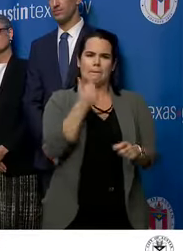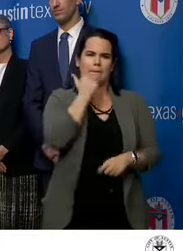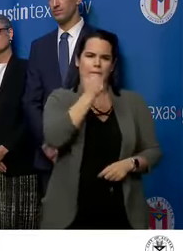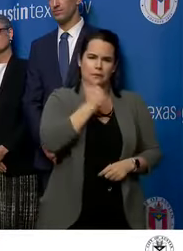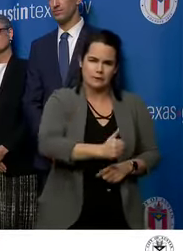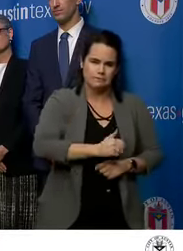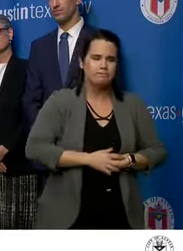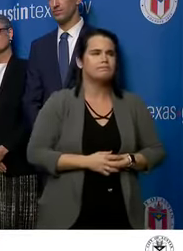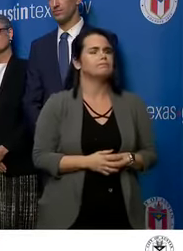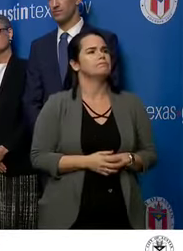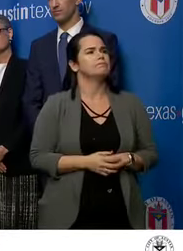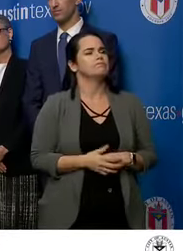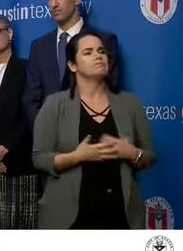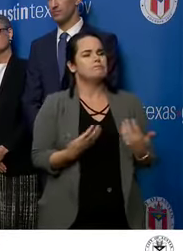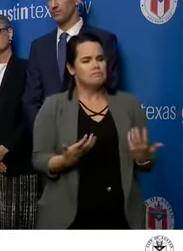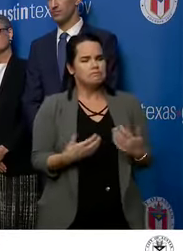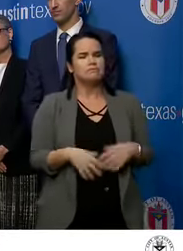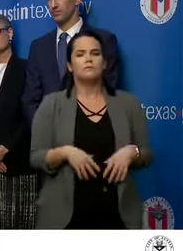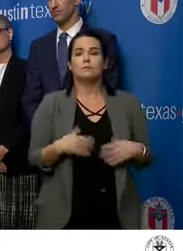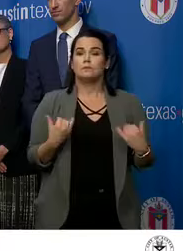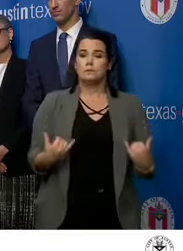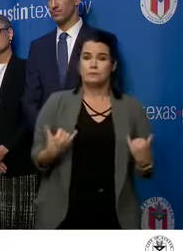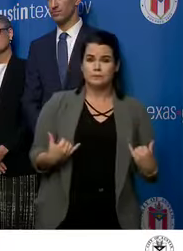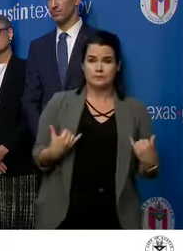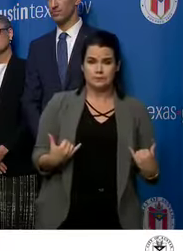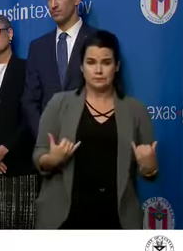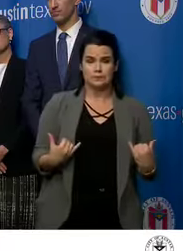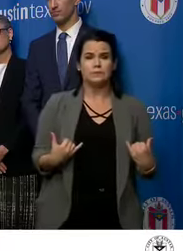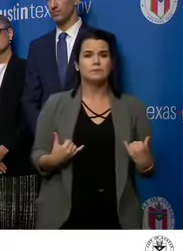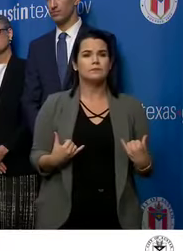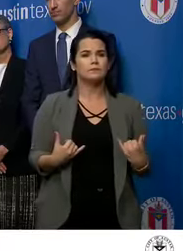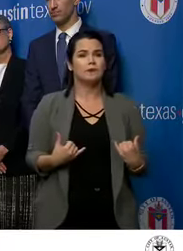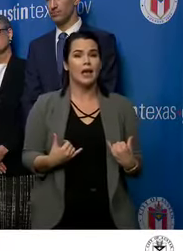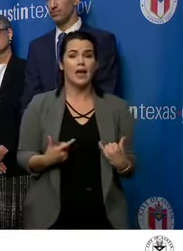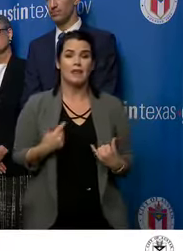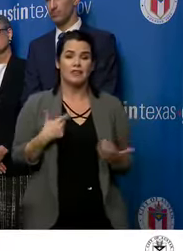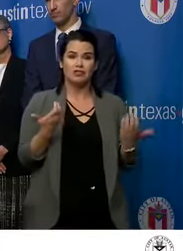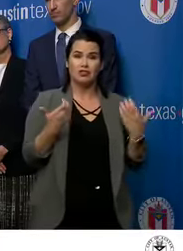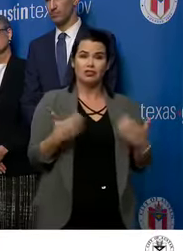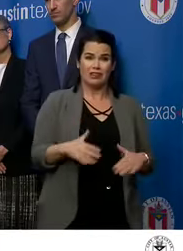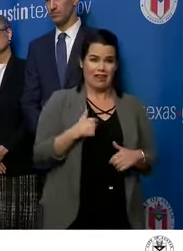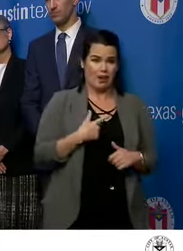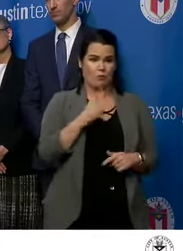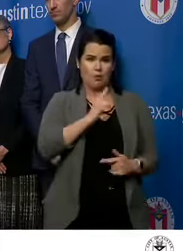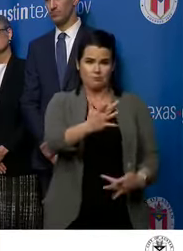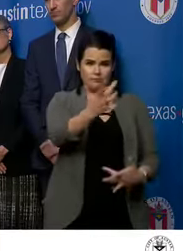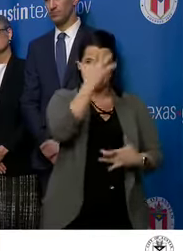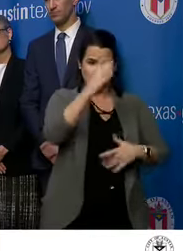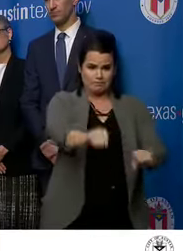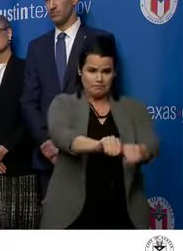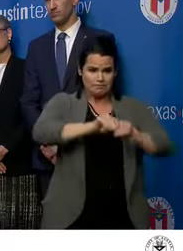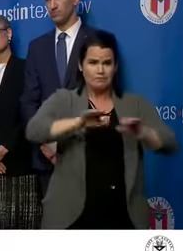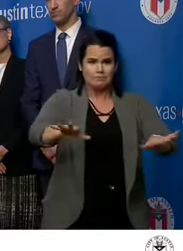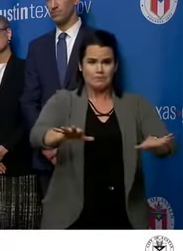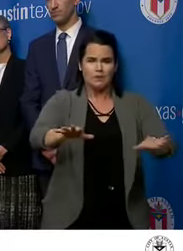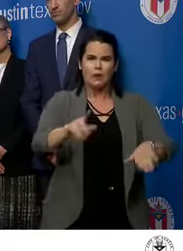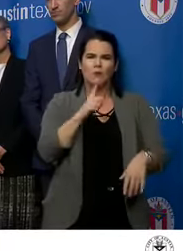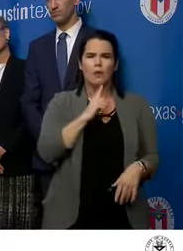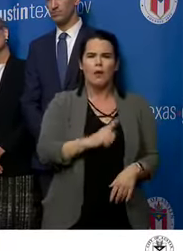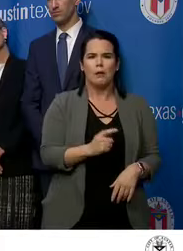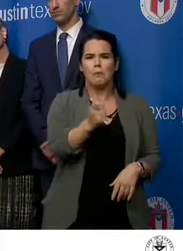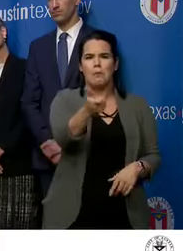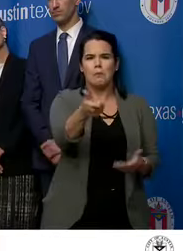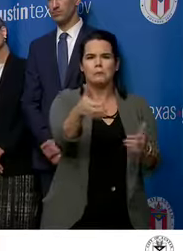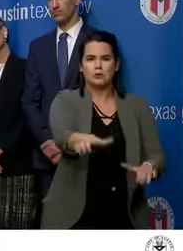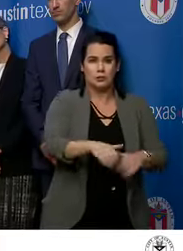will say that today, the threat of community spread in Austin remains low. However, we are prepared